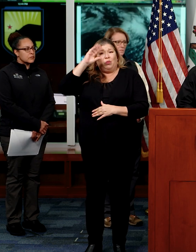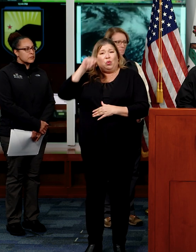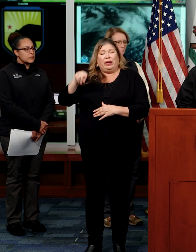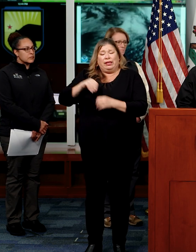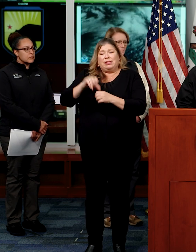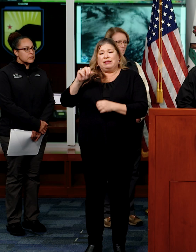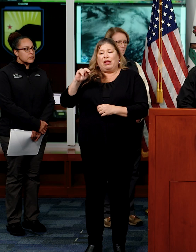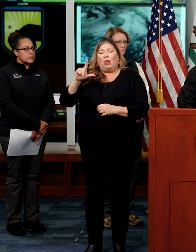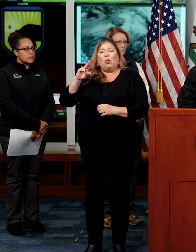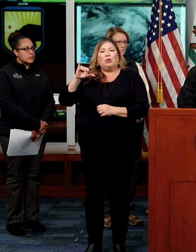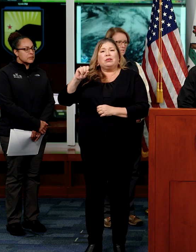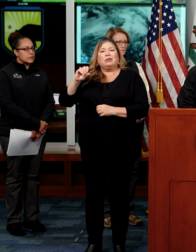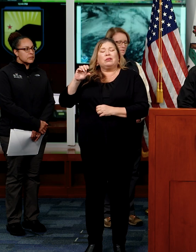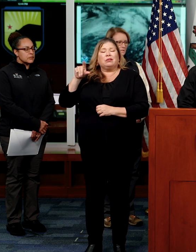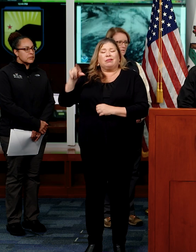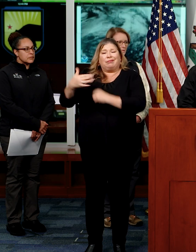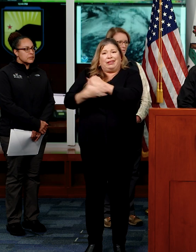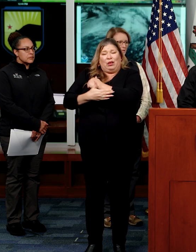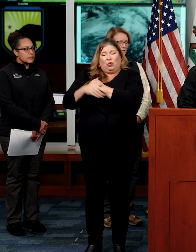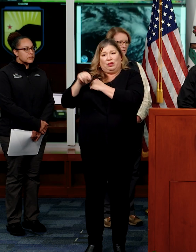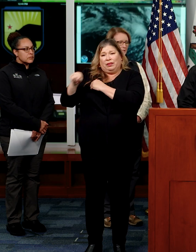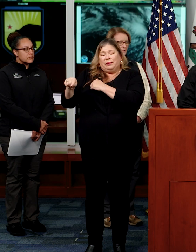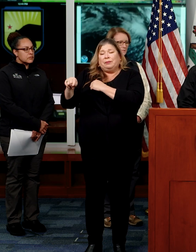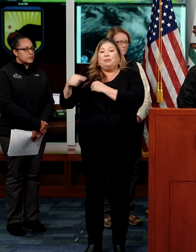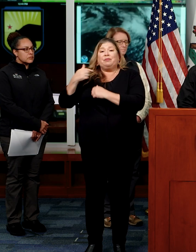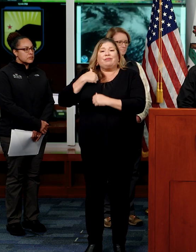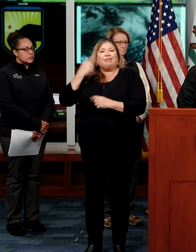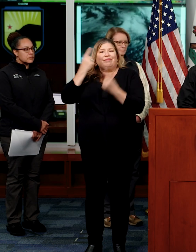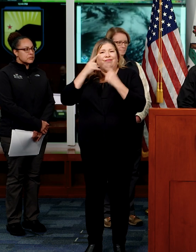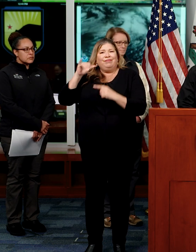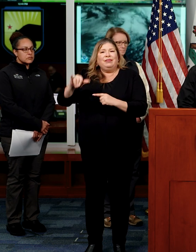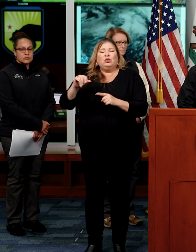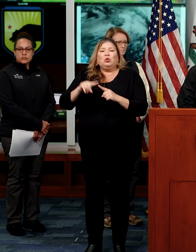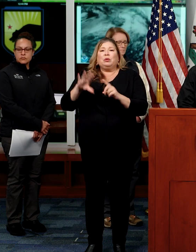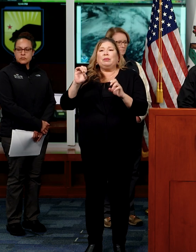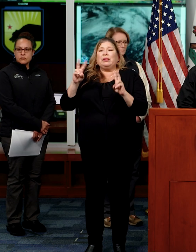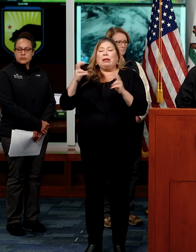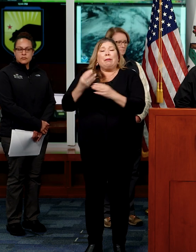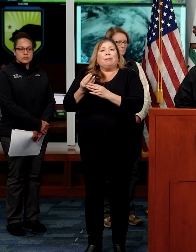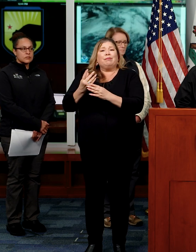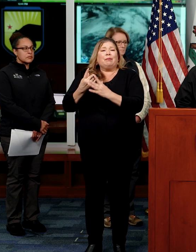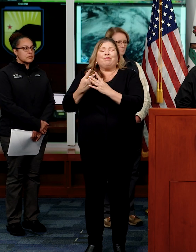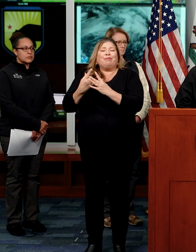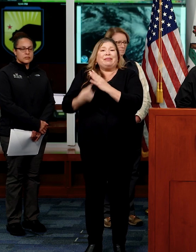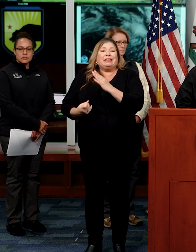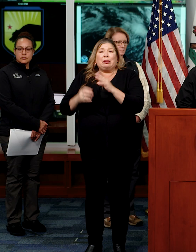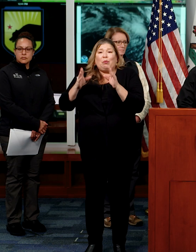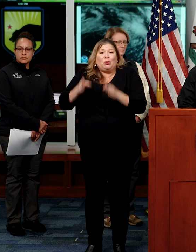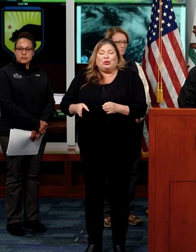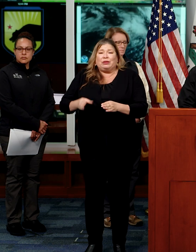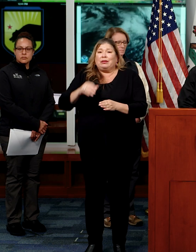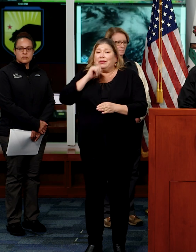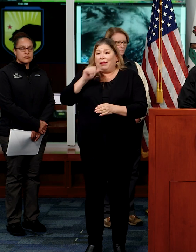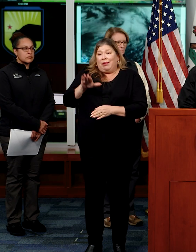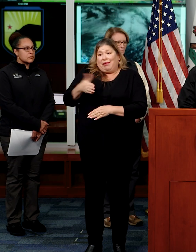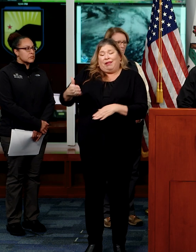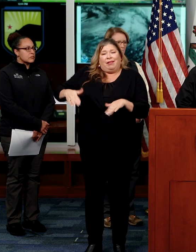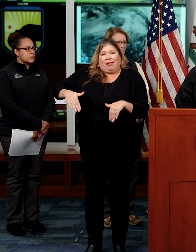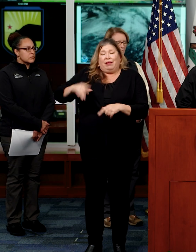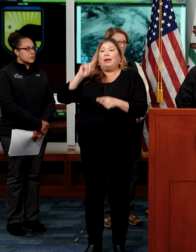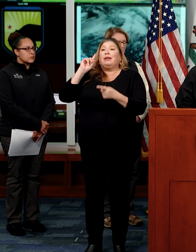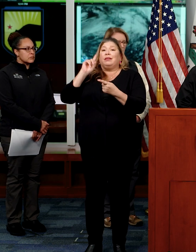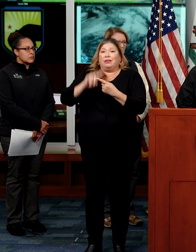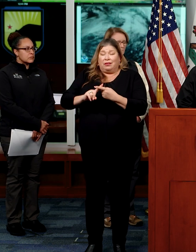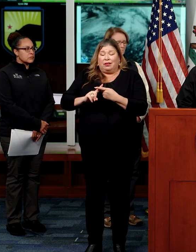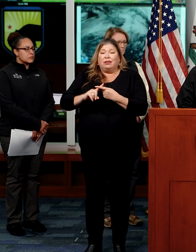we consider that still to be a missing individual, not a fatality, until the coroner's